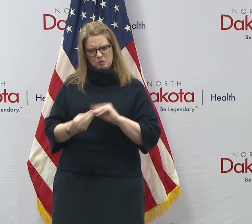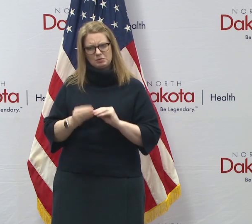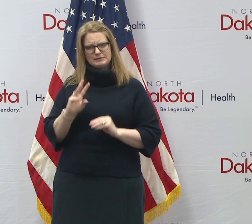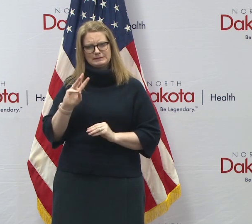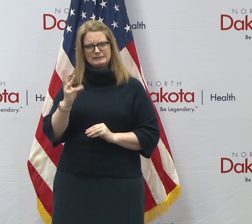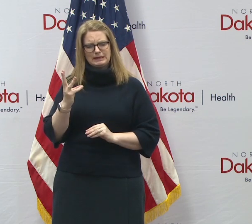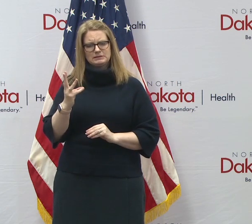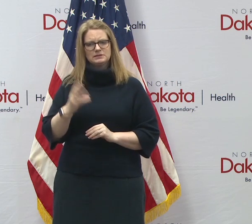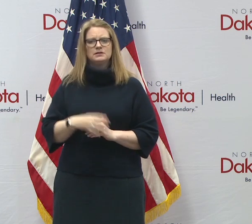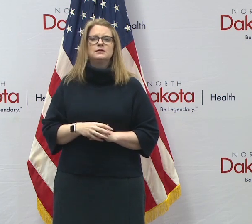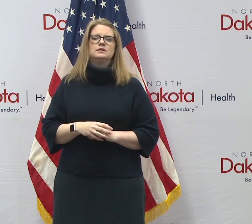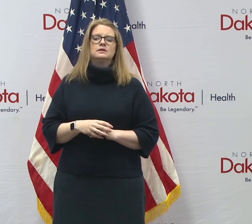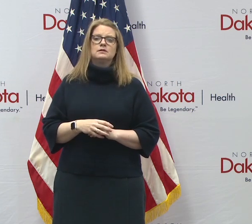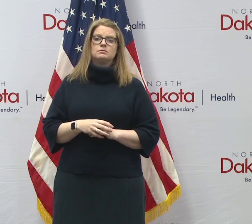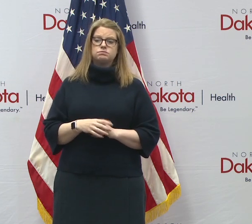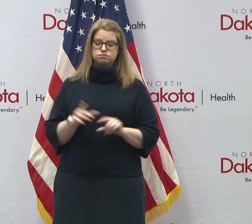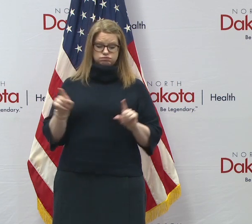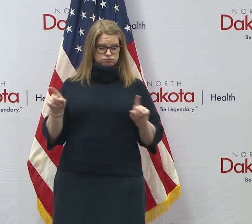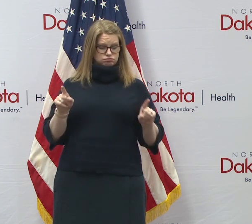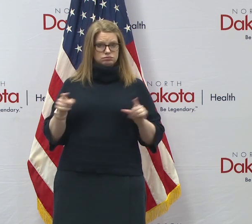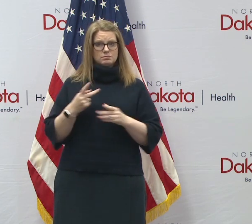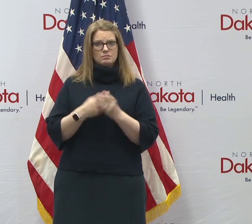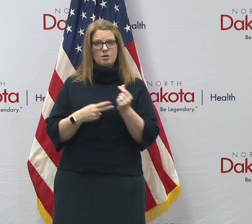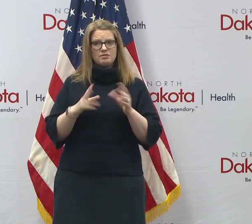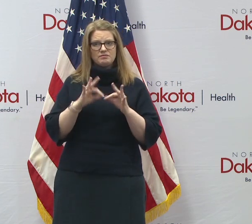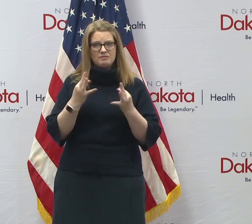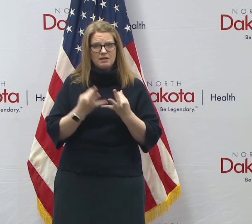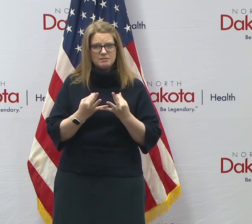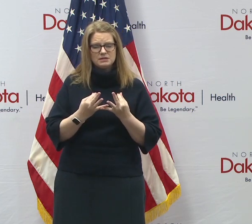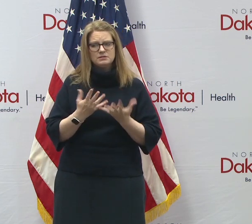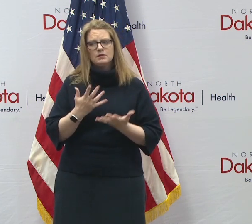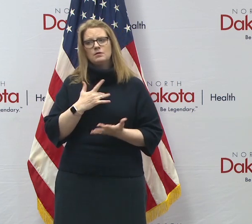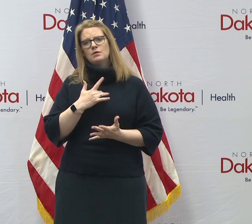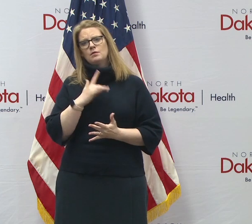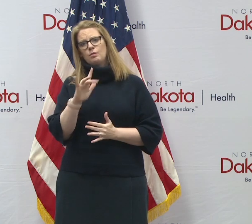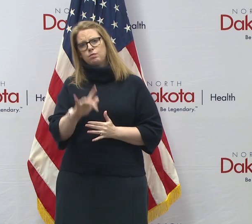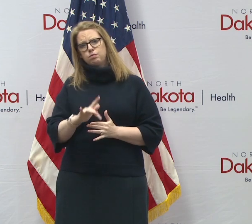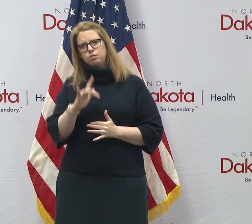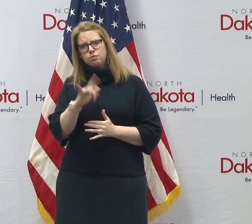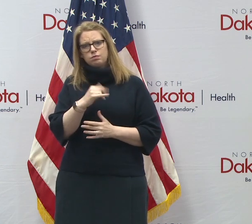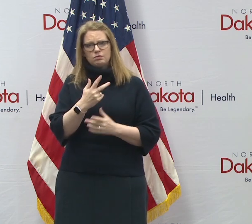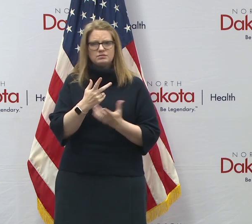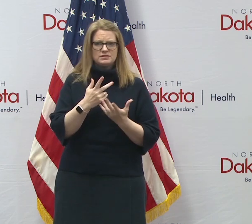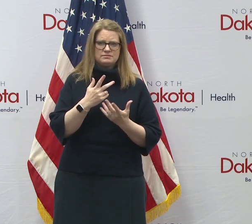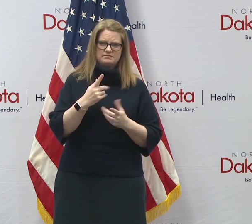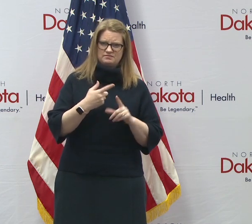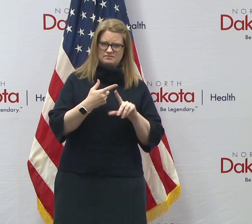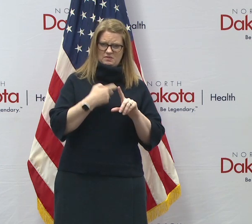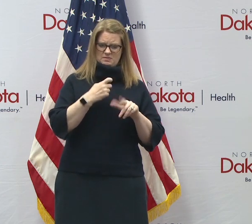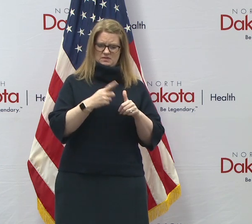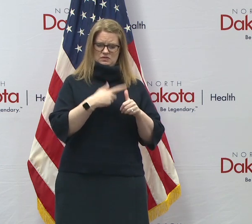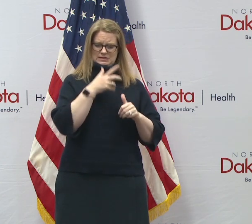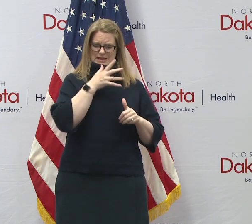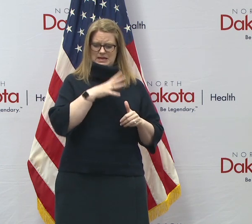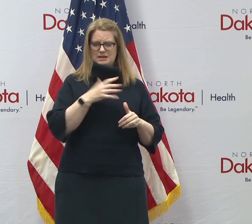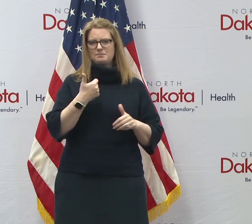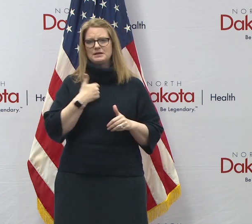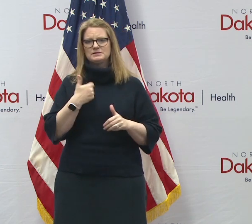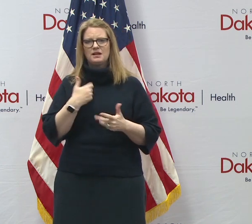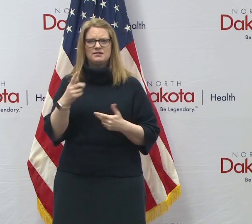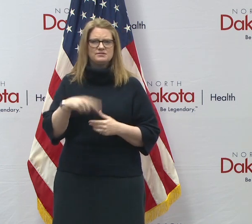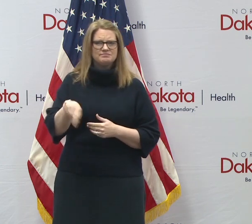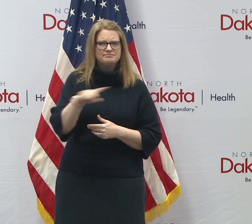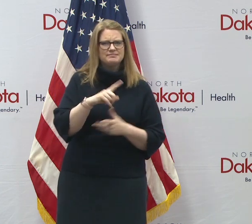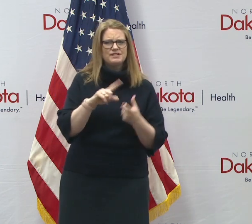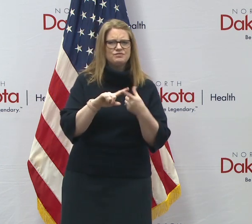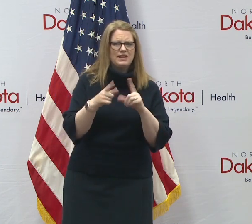But again, our deepest condolences on behalf of the First Lady and myself to family members and friends and communities who've lost a